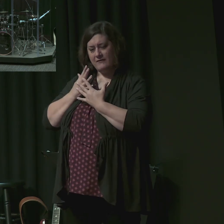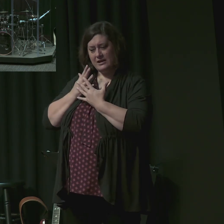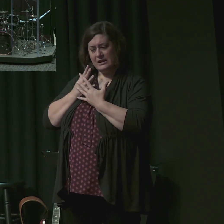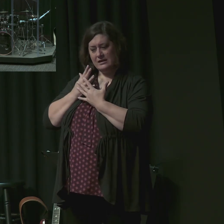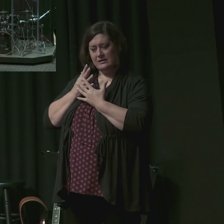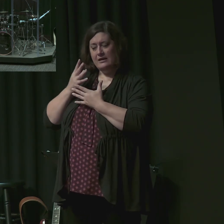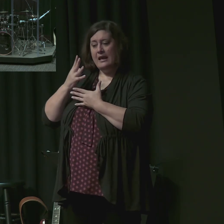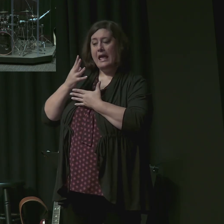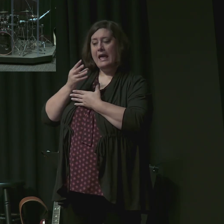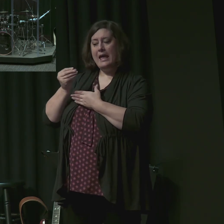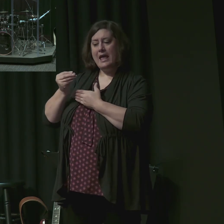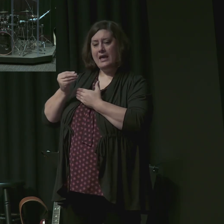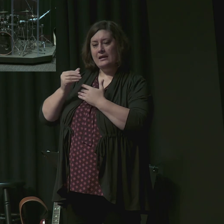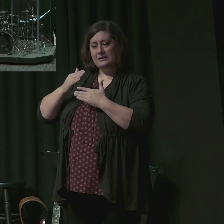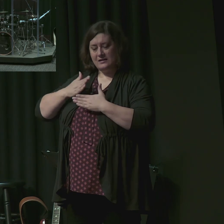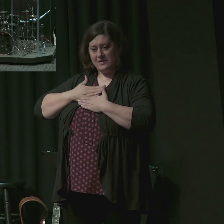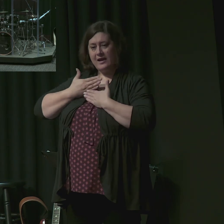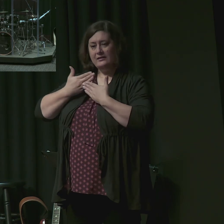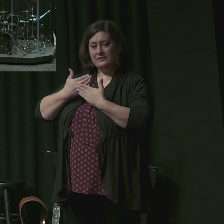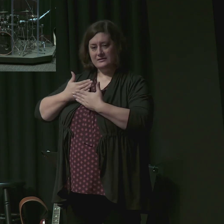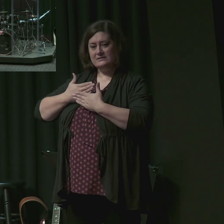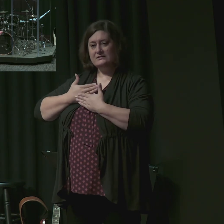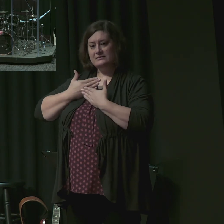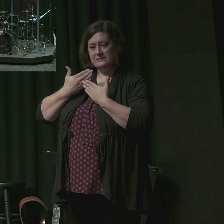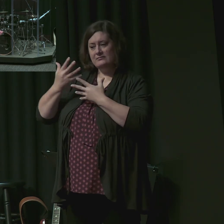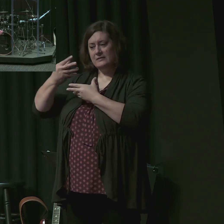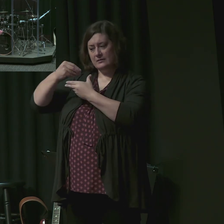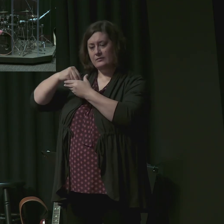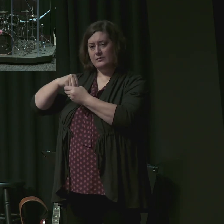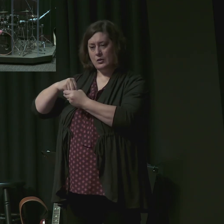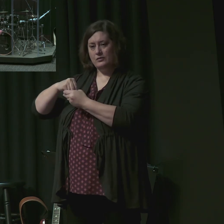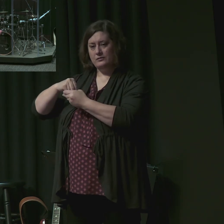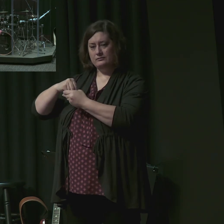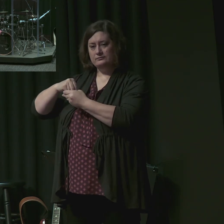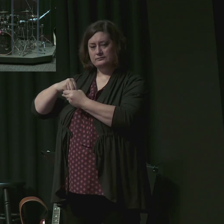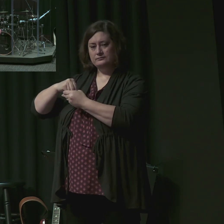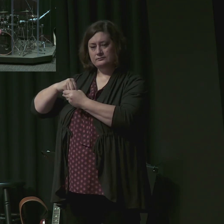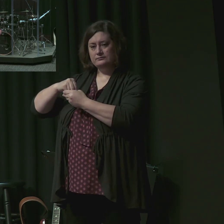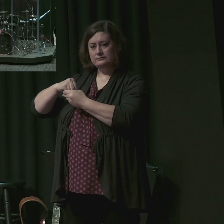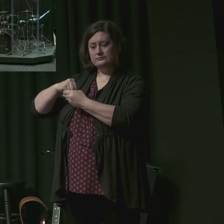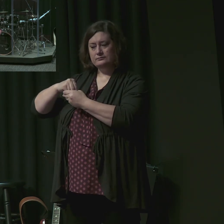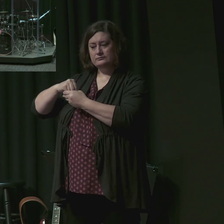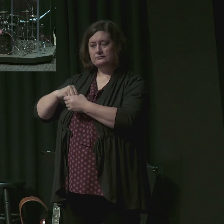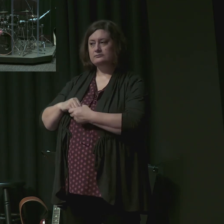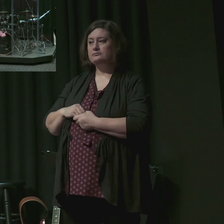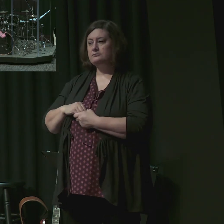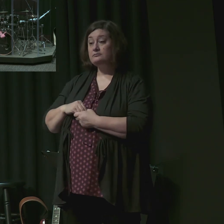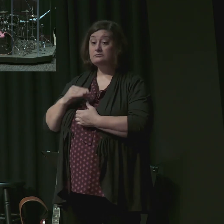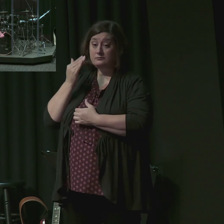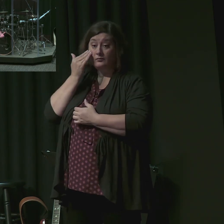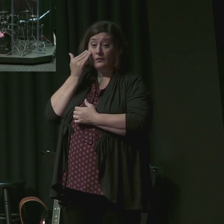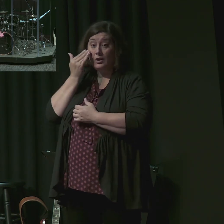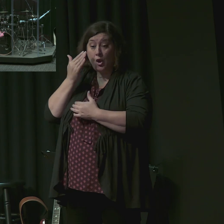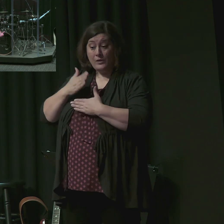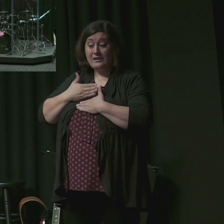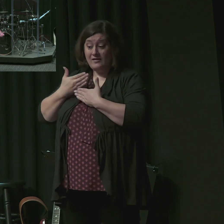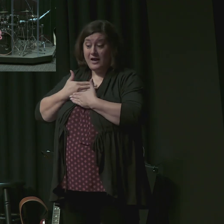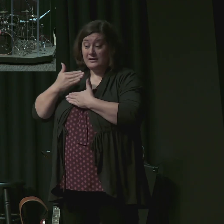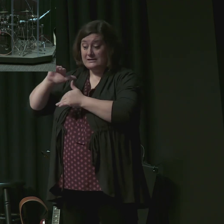in ministry. There must be seriousness because of what is at stake and there must be gladness because God is behind